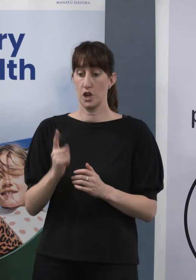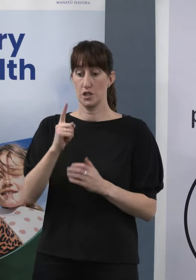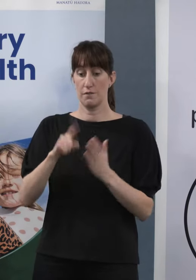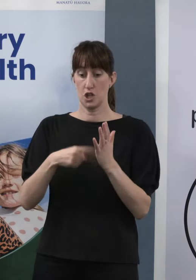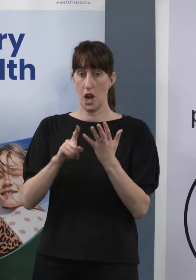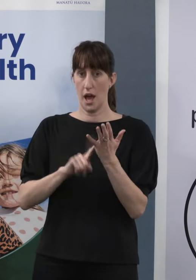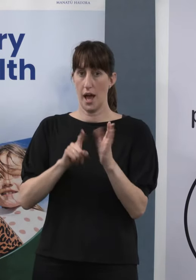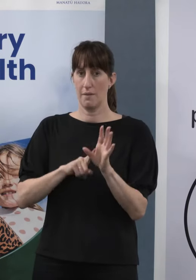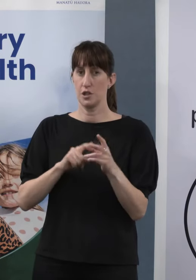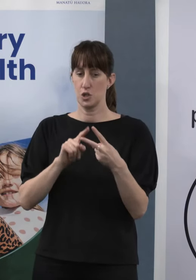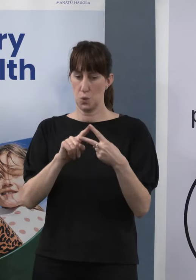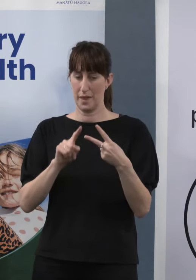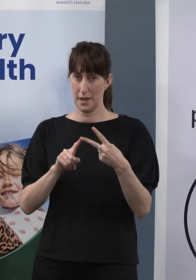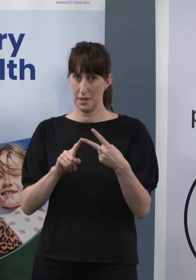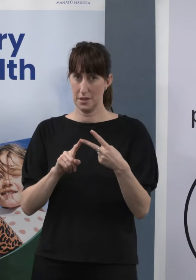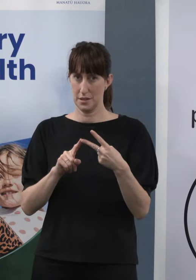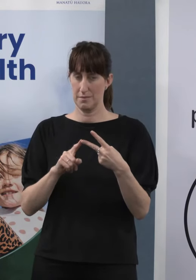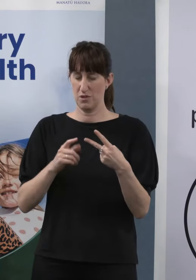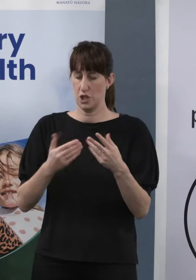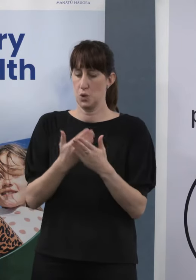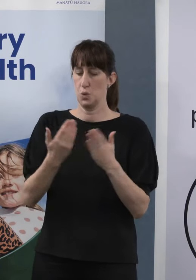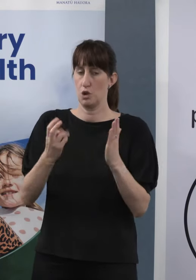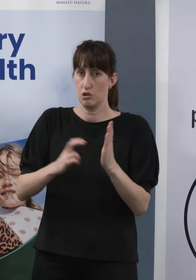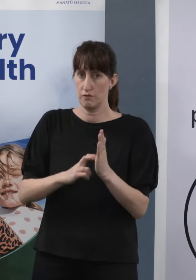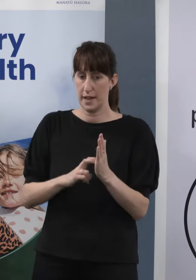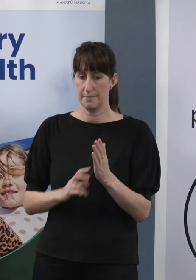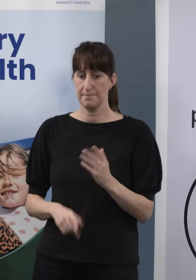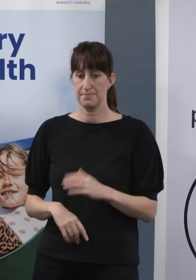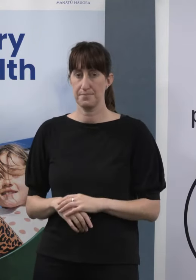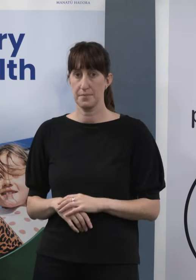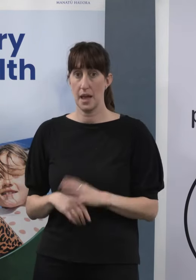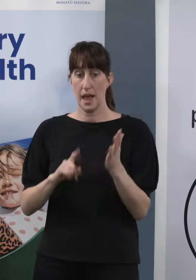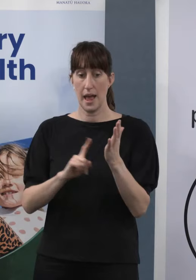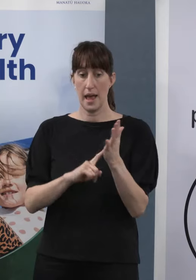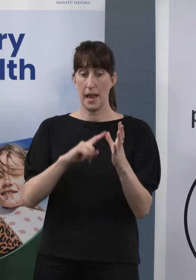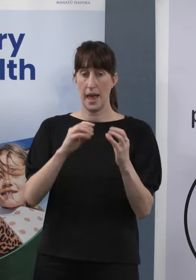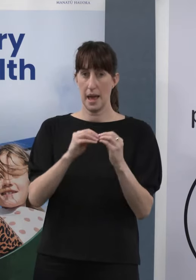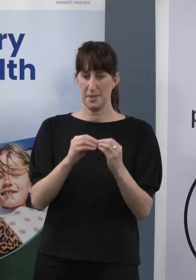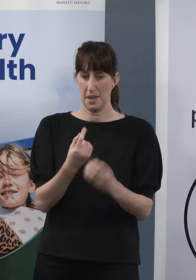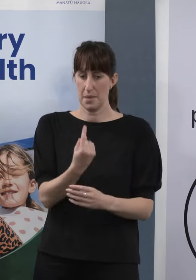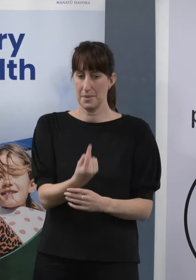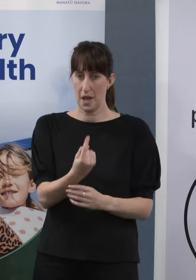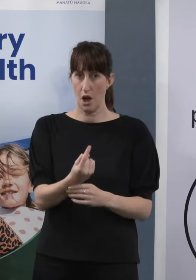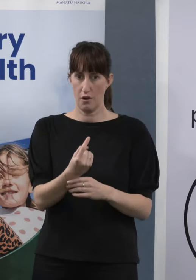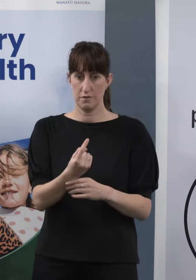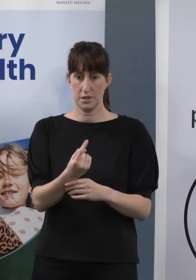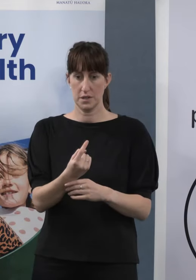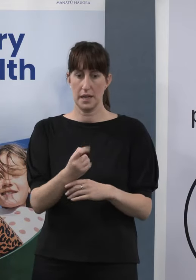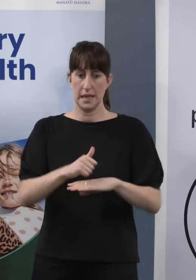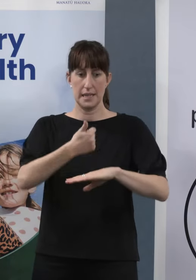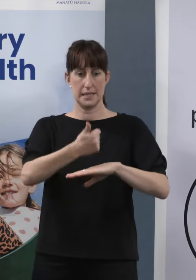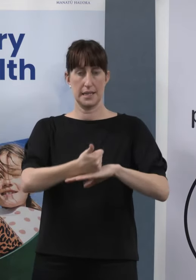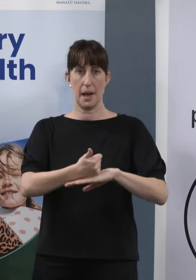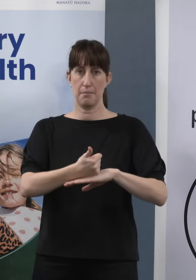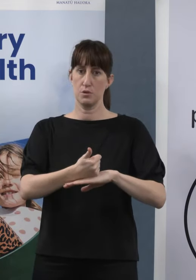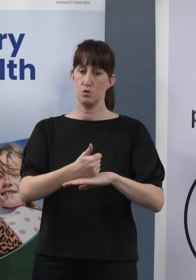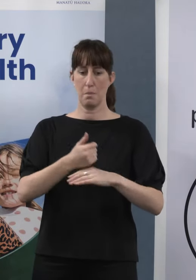First of all, our labs set themselves up with a large capacity. Now, there's some debate. It's in the